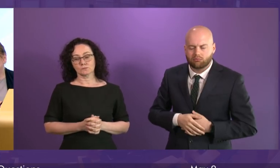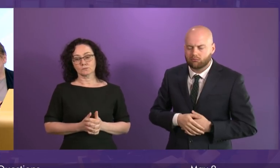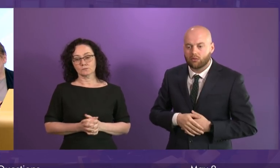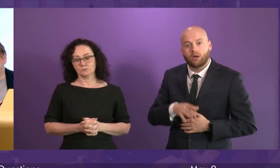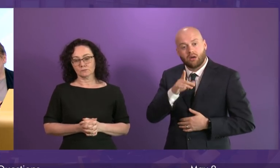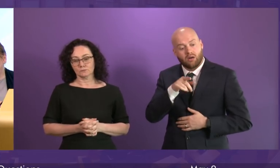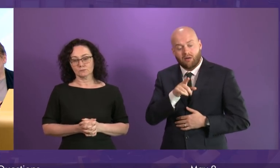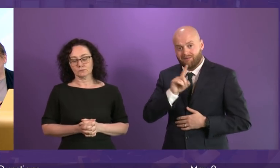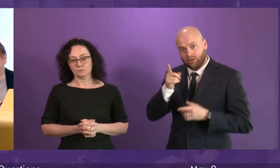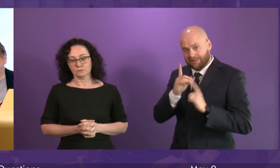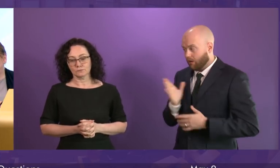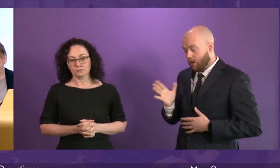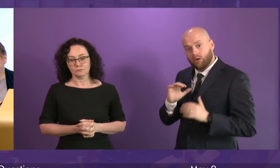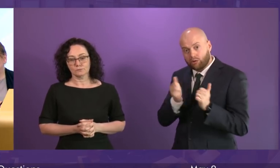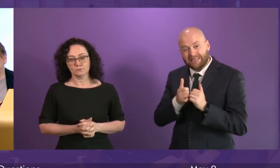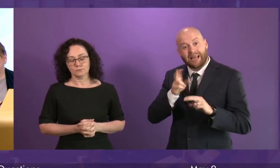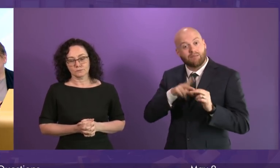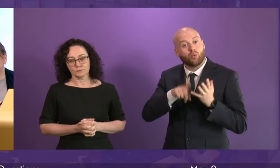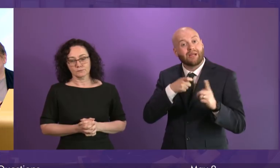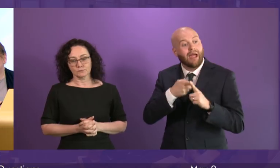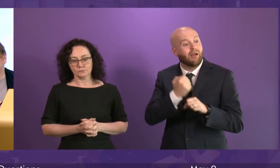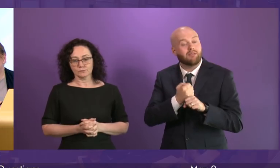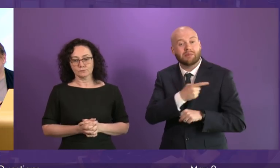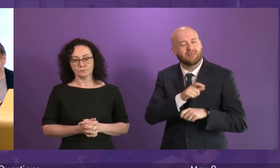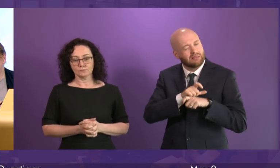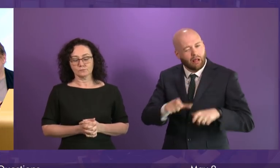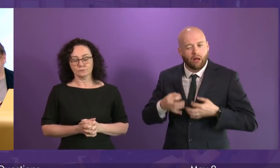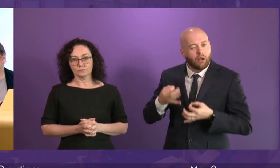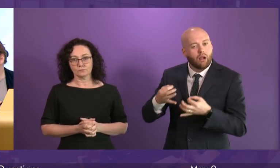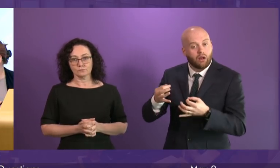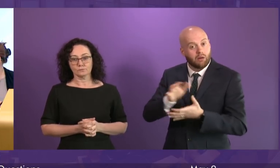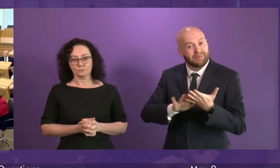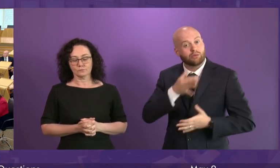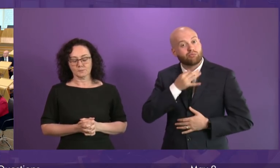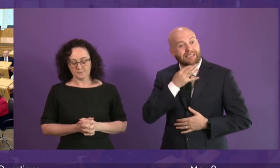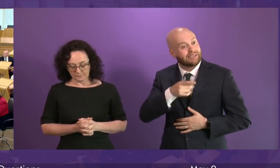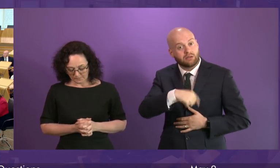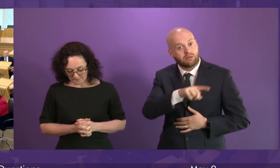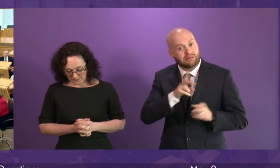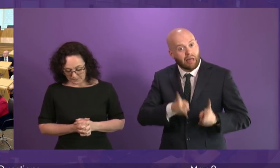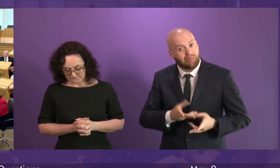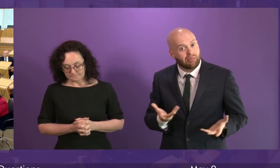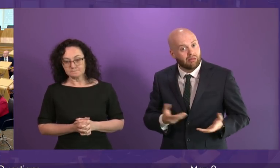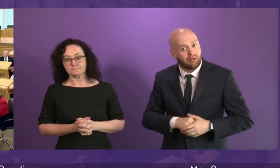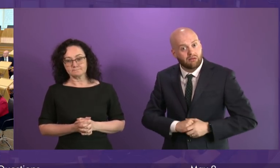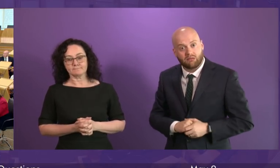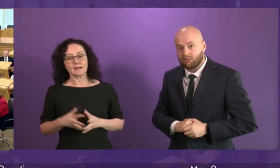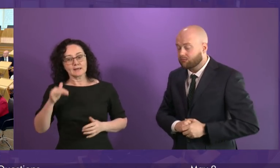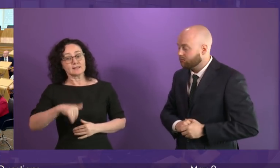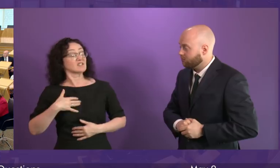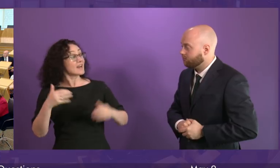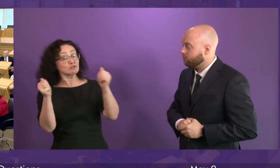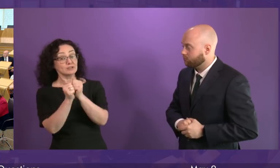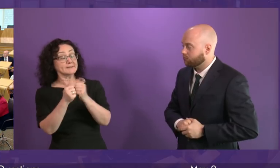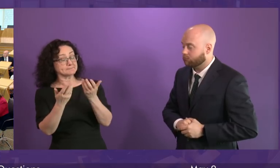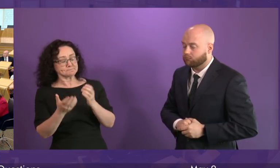means further harm, further deaths for some of the most vulnerable people in Scotland? First Minister. Yes, I do. I think